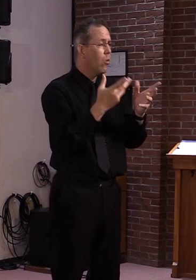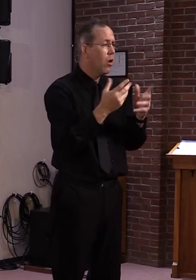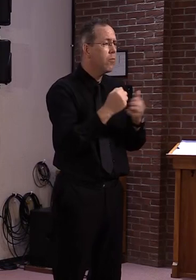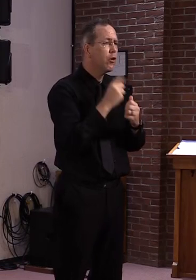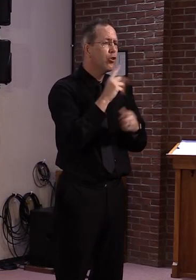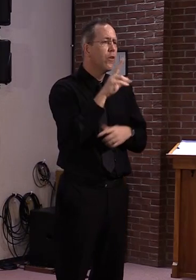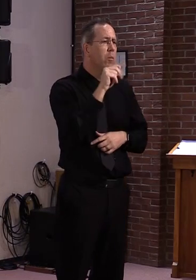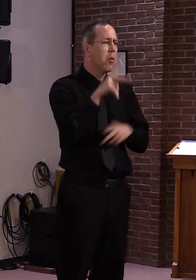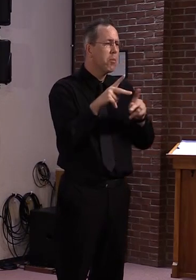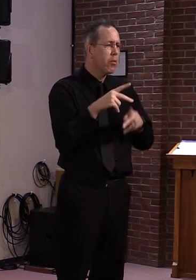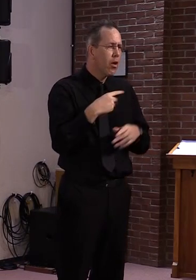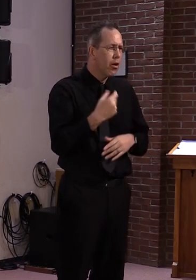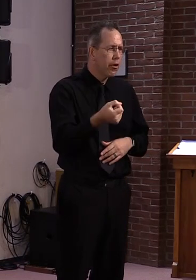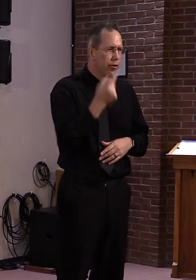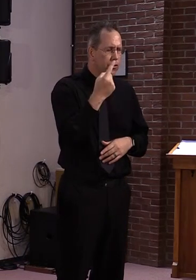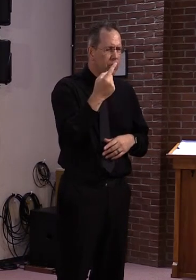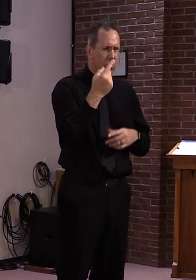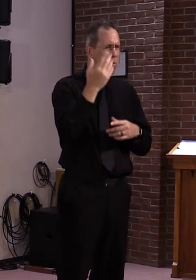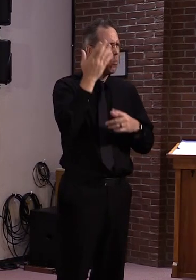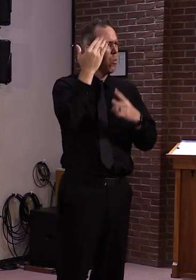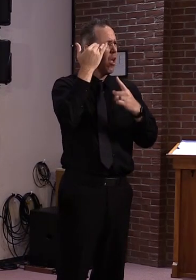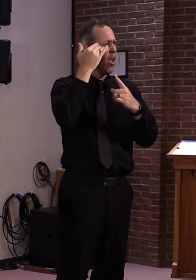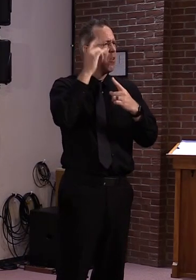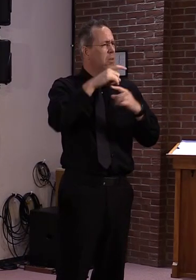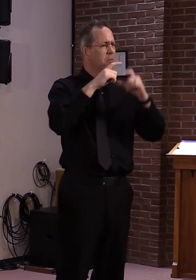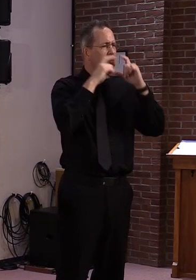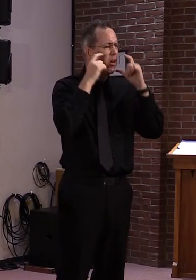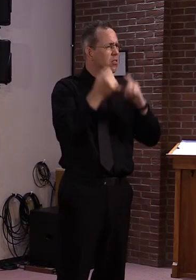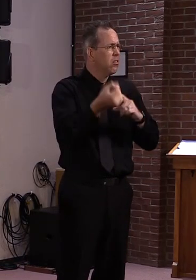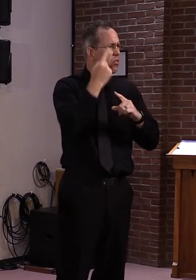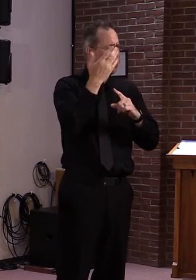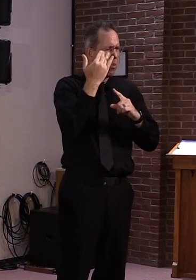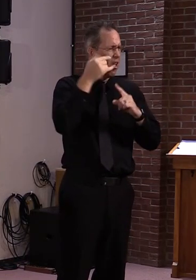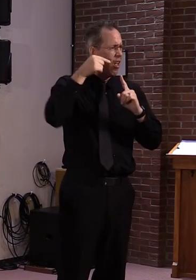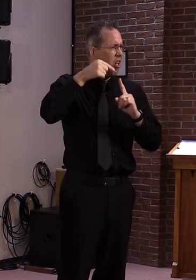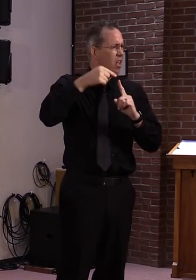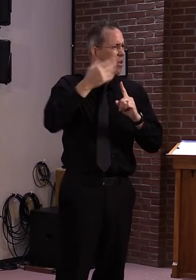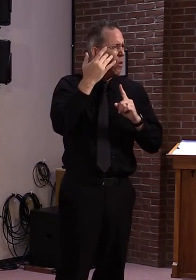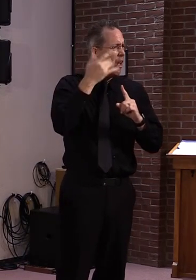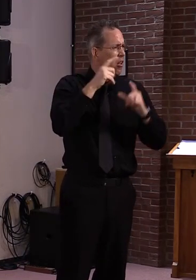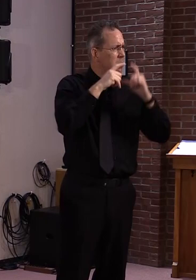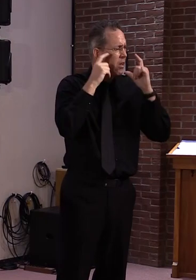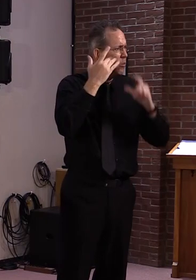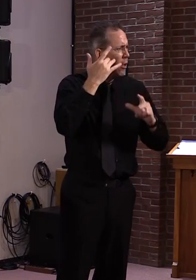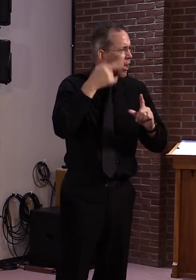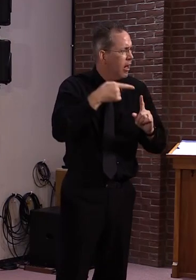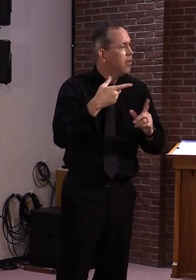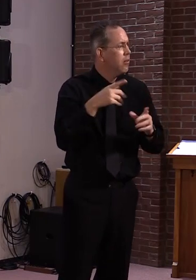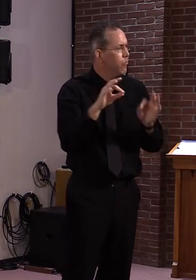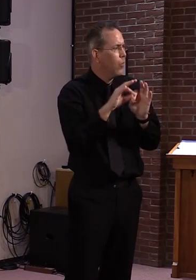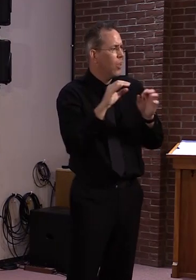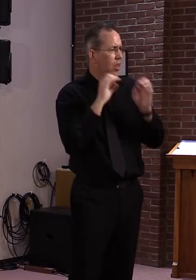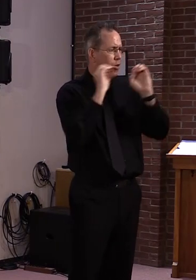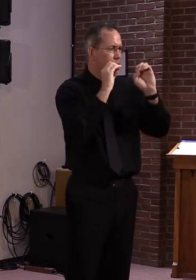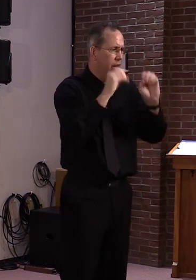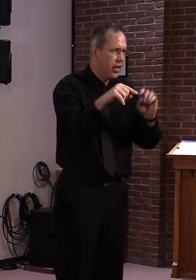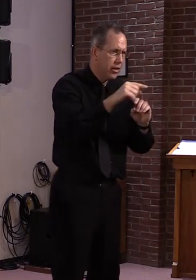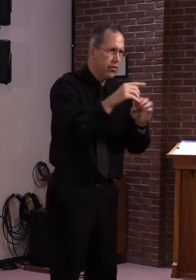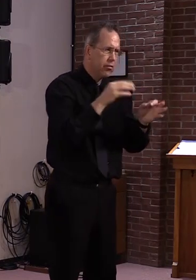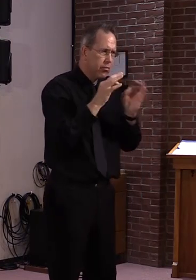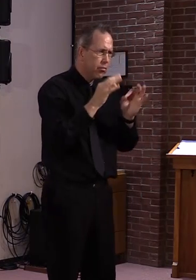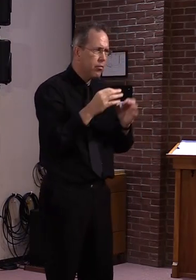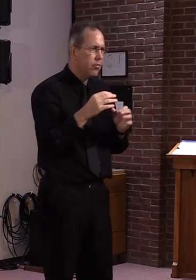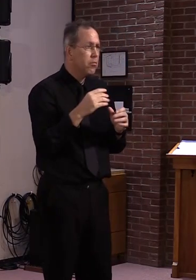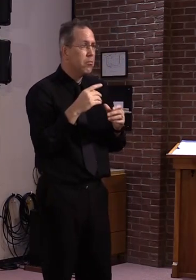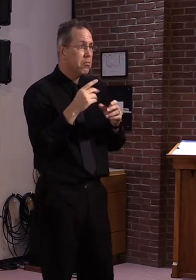to wear a mask. We're trying to make sure that they know what are the time, when should they be wearing a mask as,